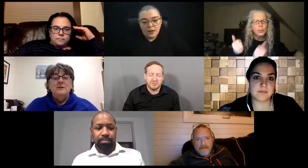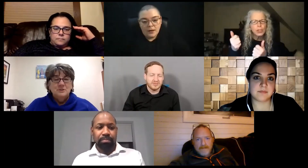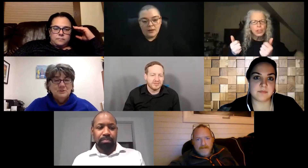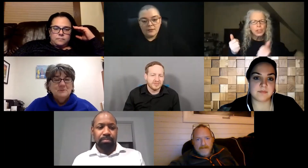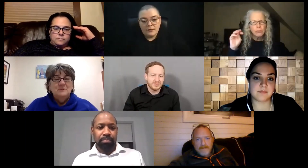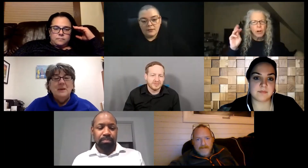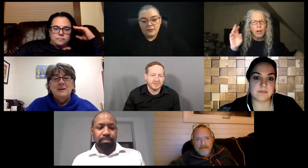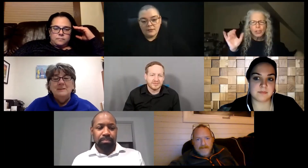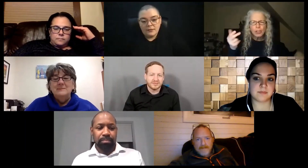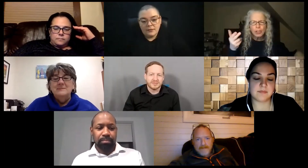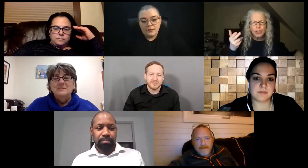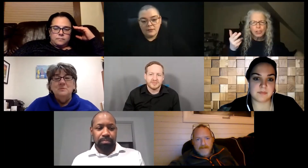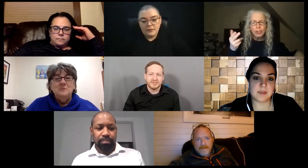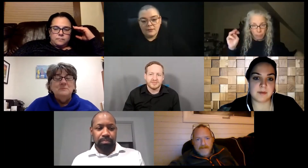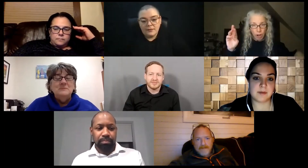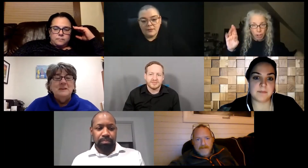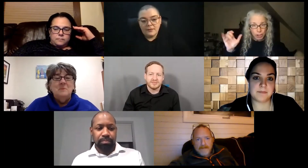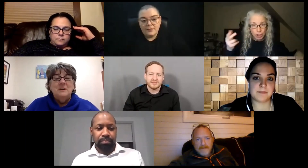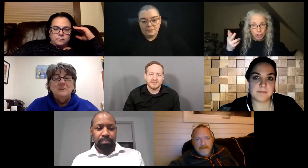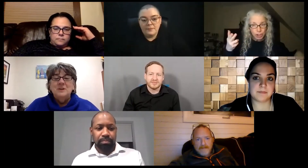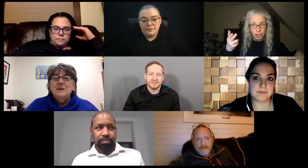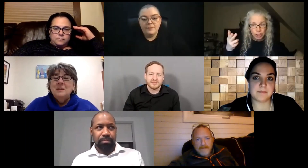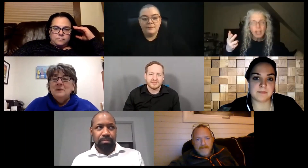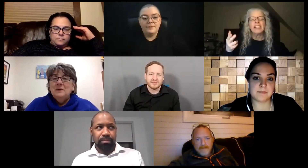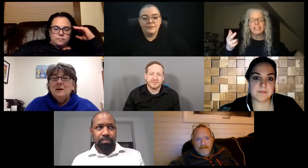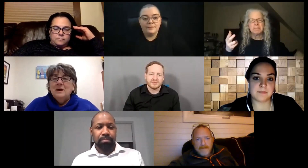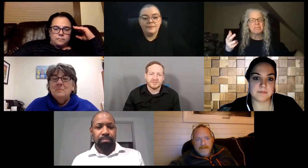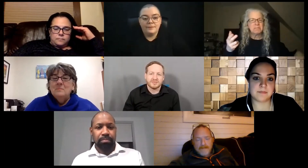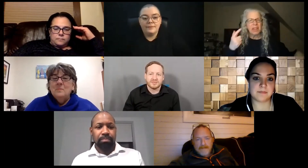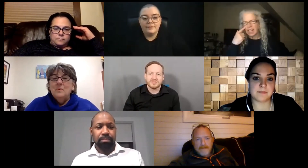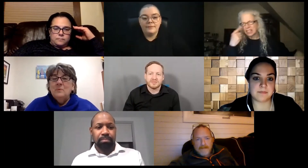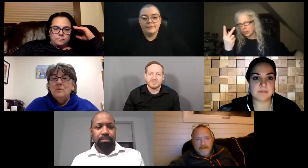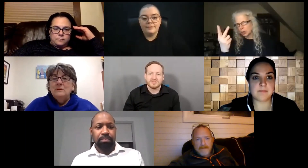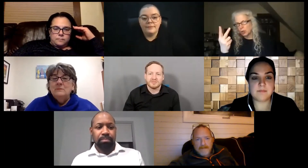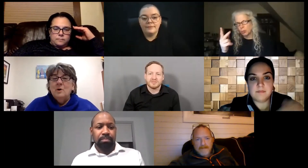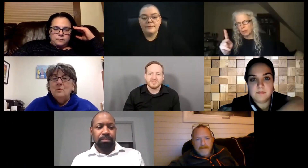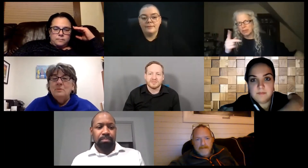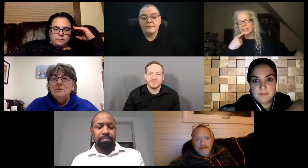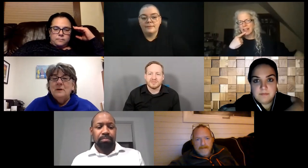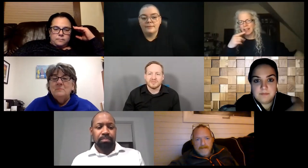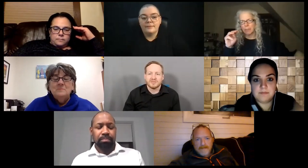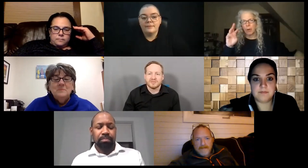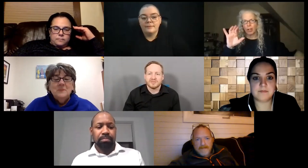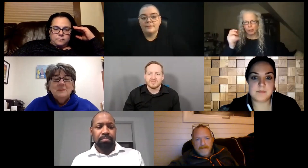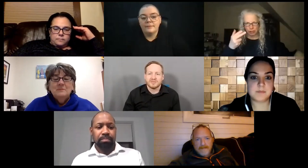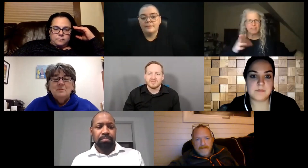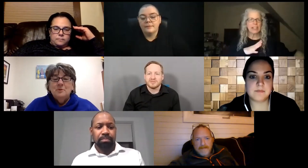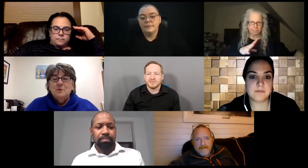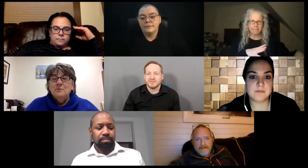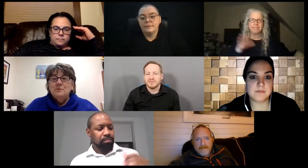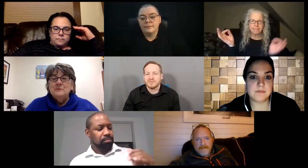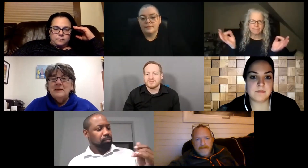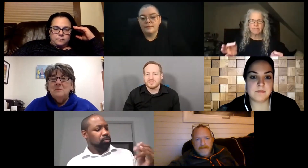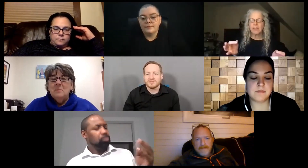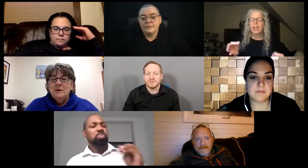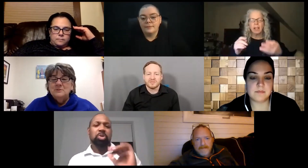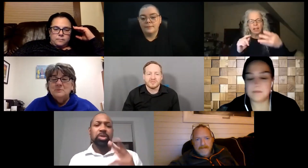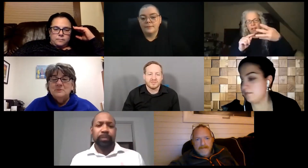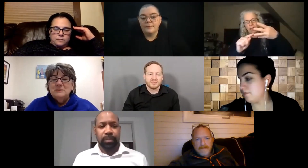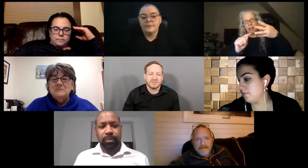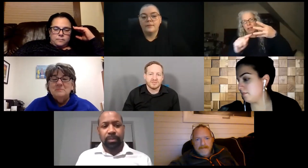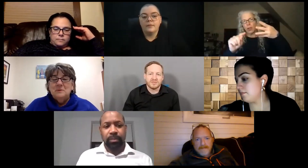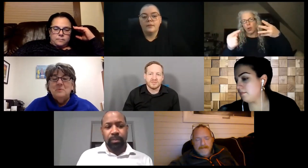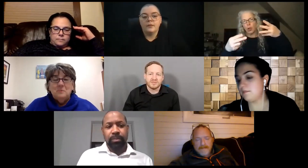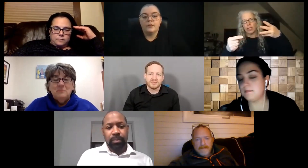March. Okay, I see two people saying March. We will go with the third Thursday in March,